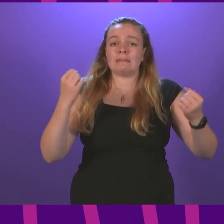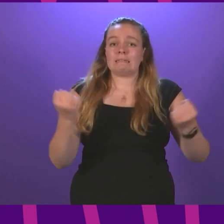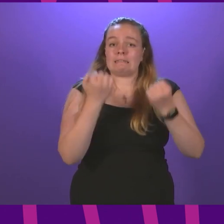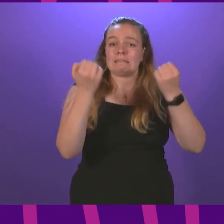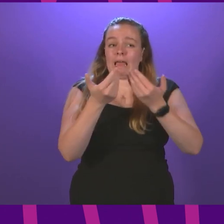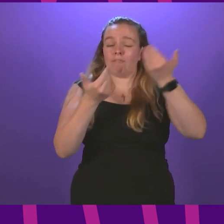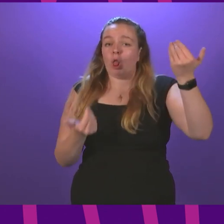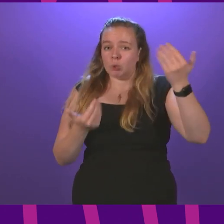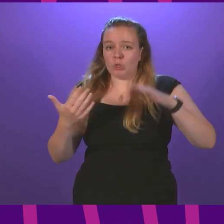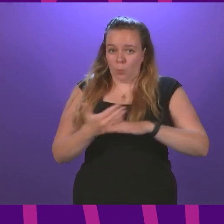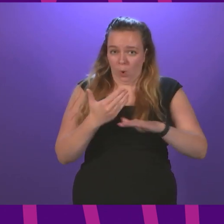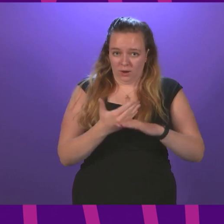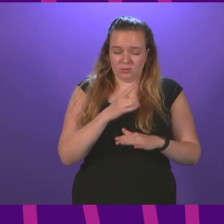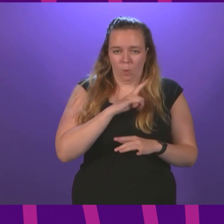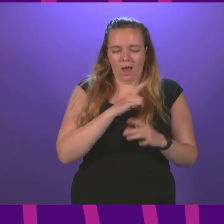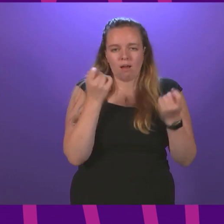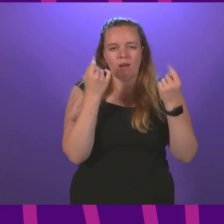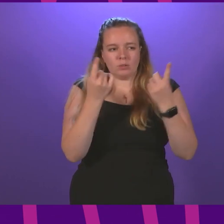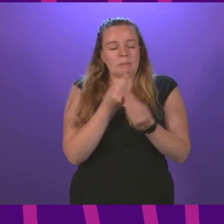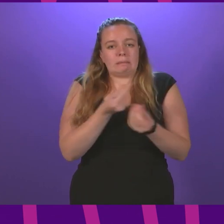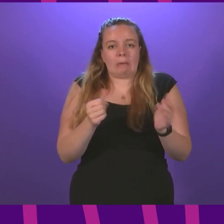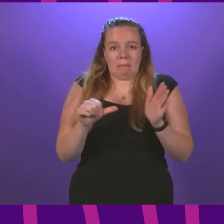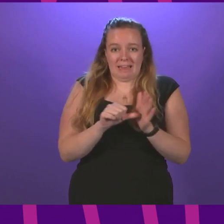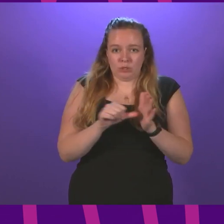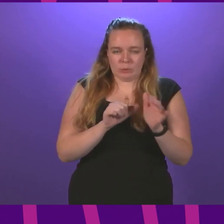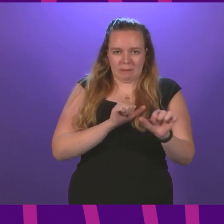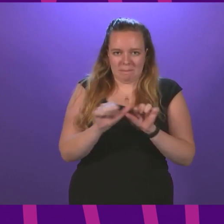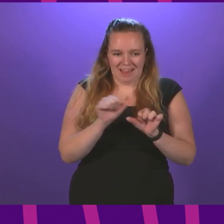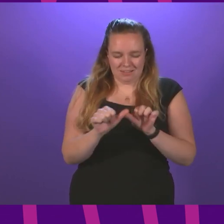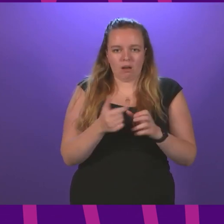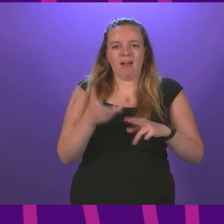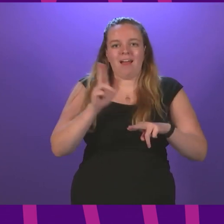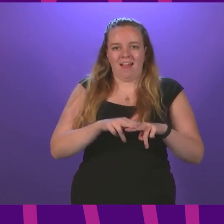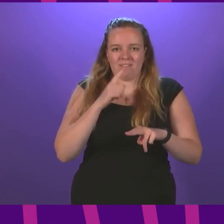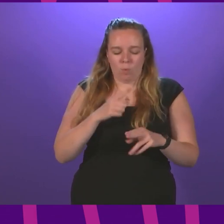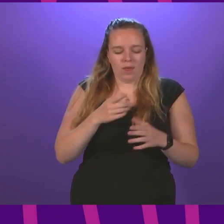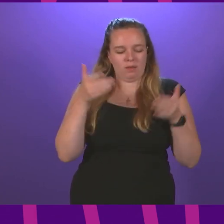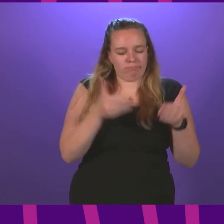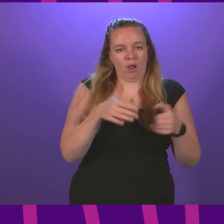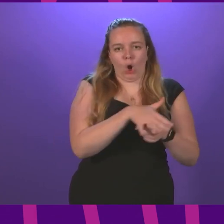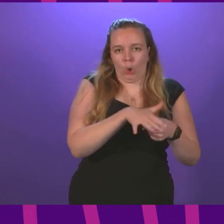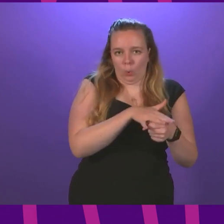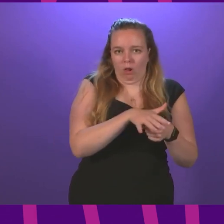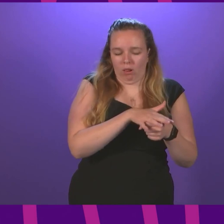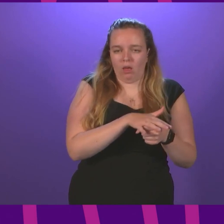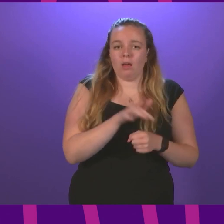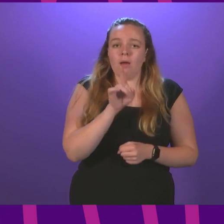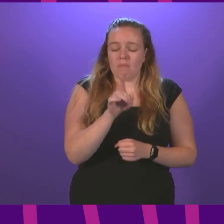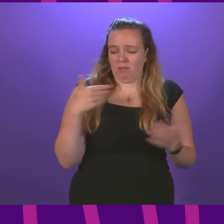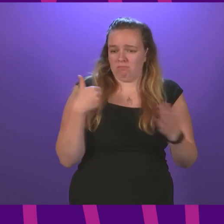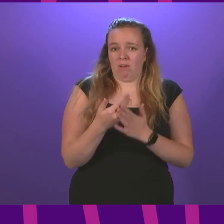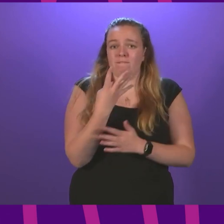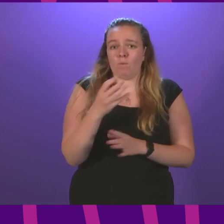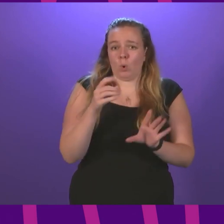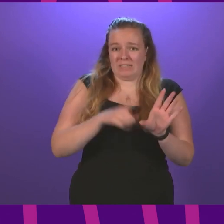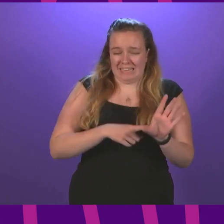because it is generally understood that some issues that are better served when we are addressed at the local level. However, after 14 years